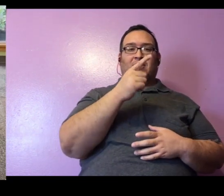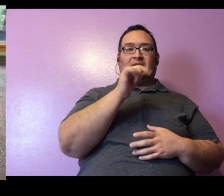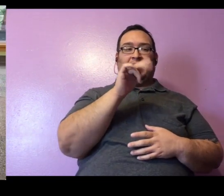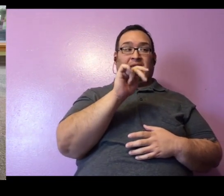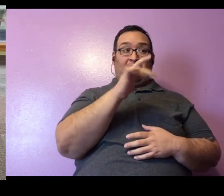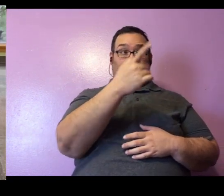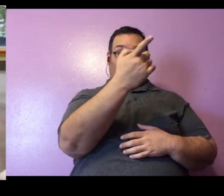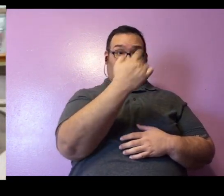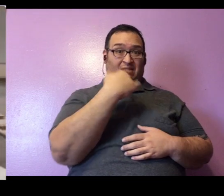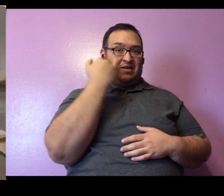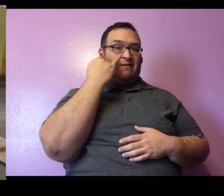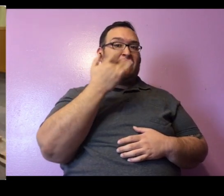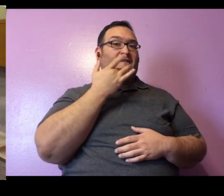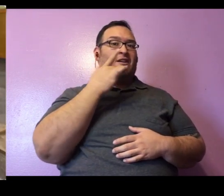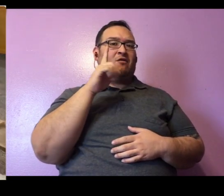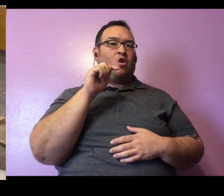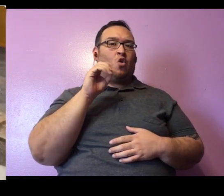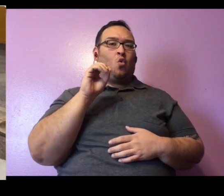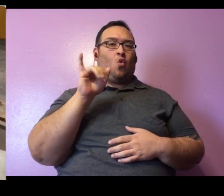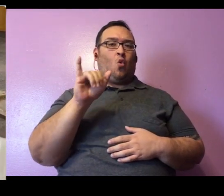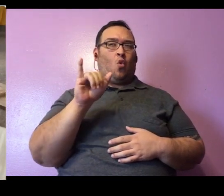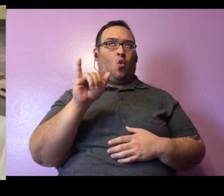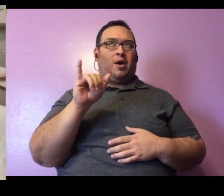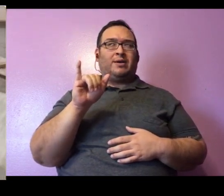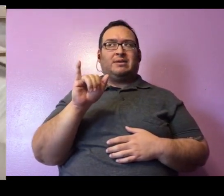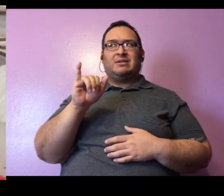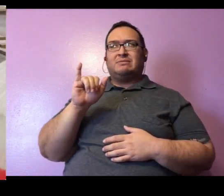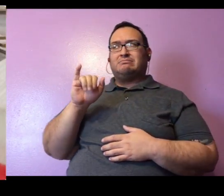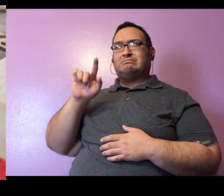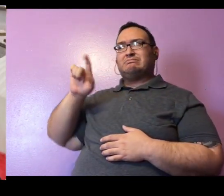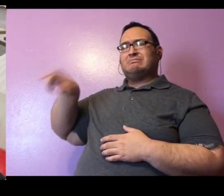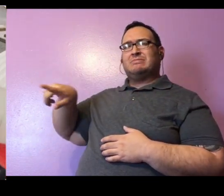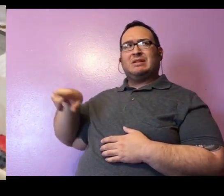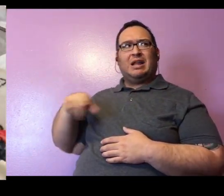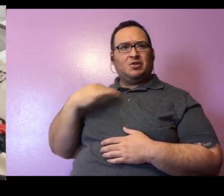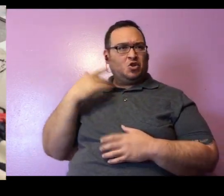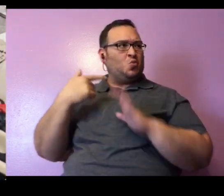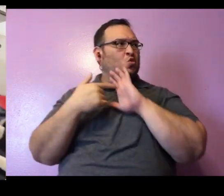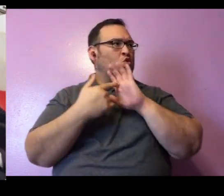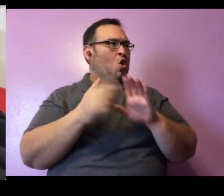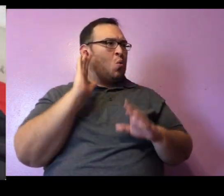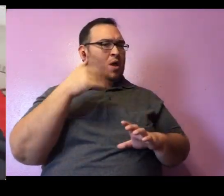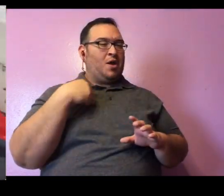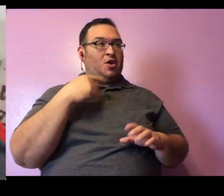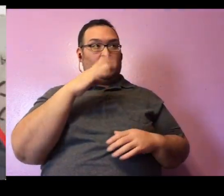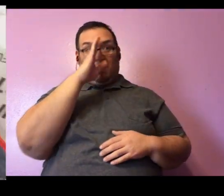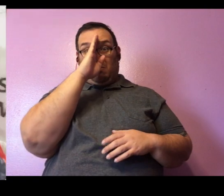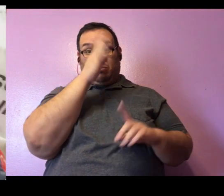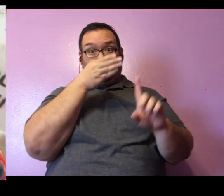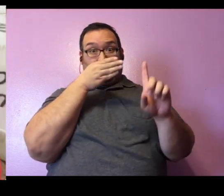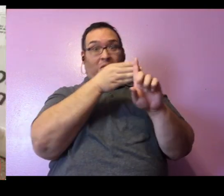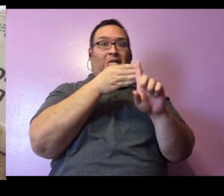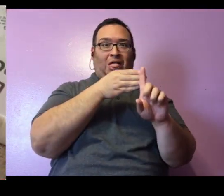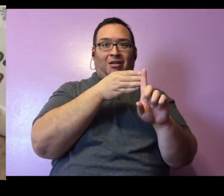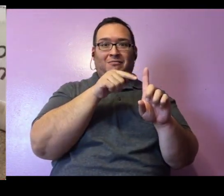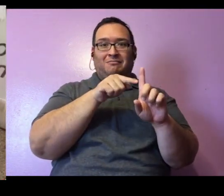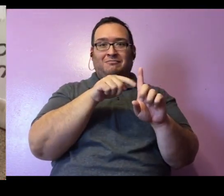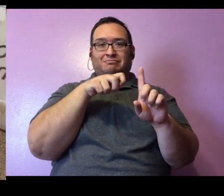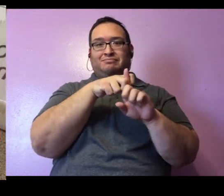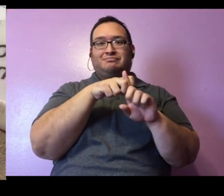a favorite toy Pauline. Does she have a favorite toy? Actually she's going to show you. She went straight to it. So that